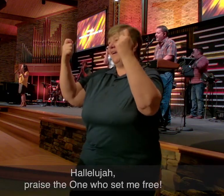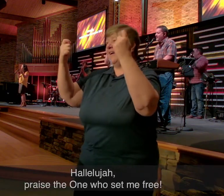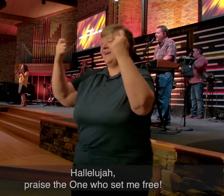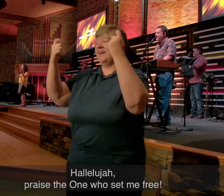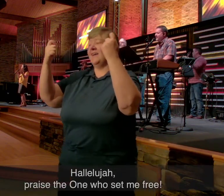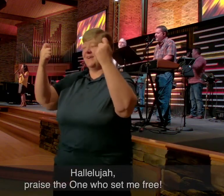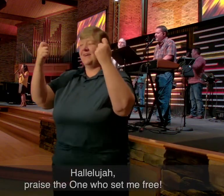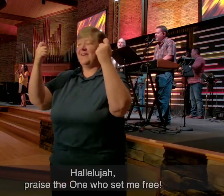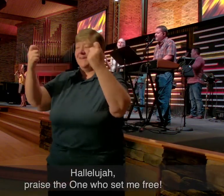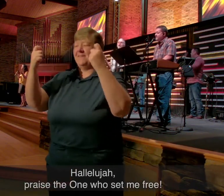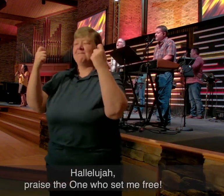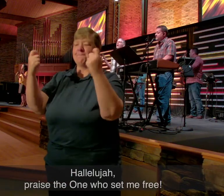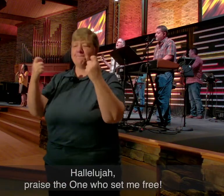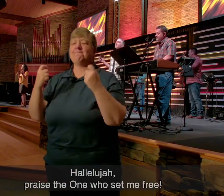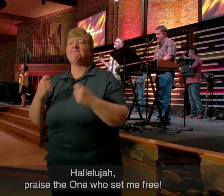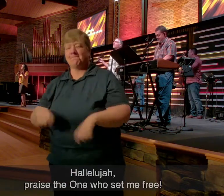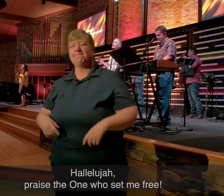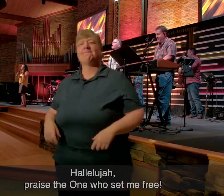Yeah